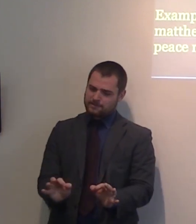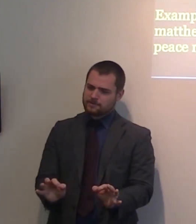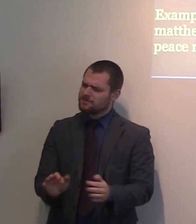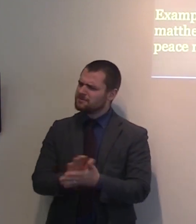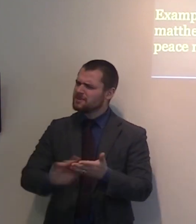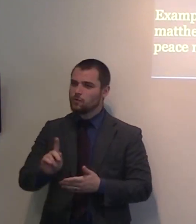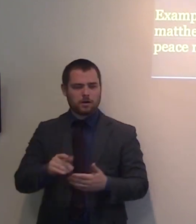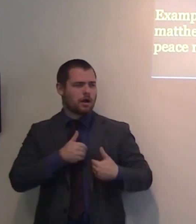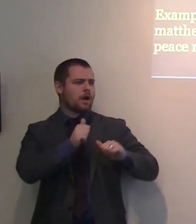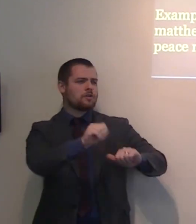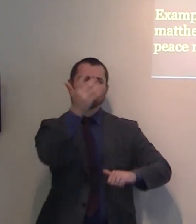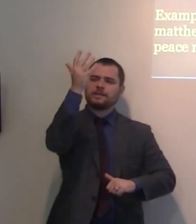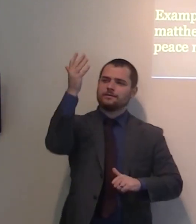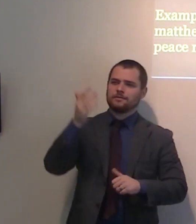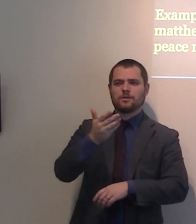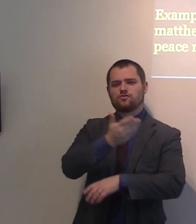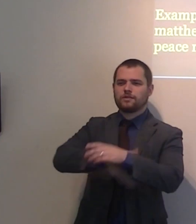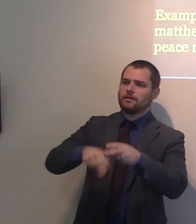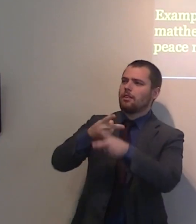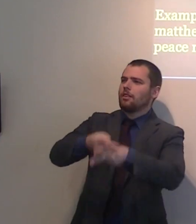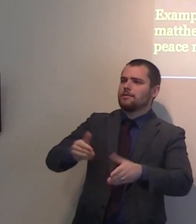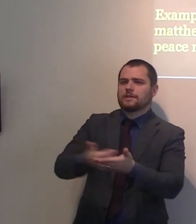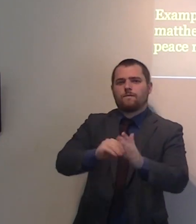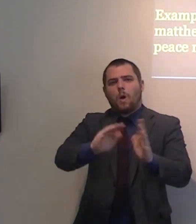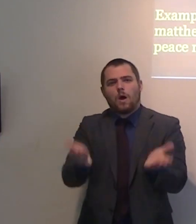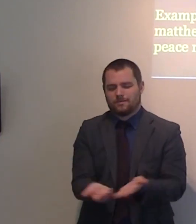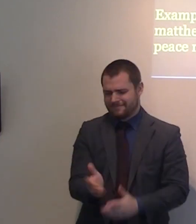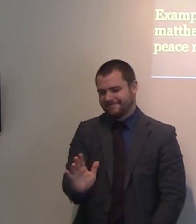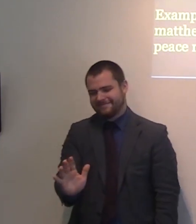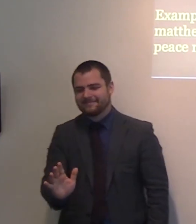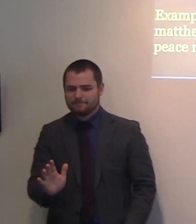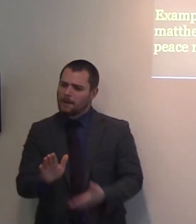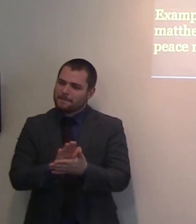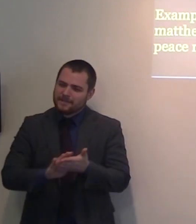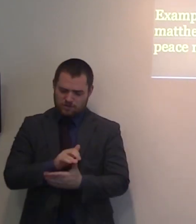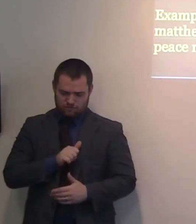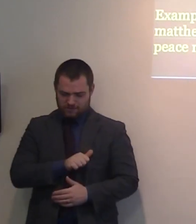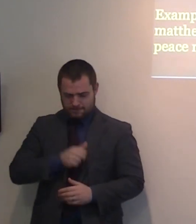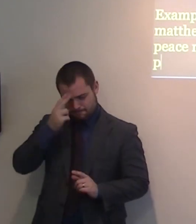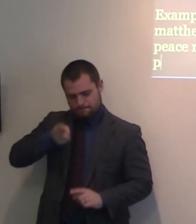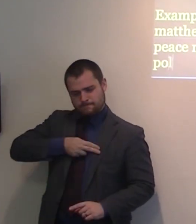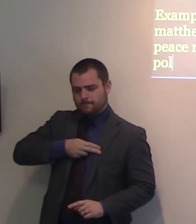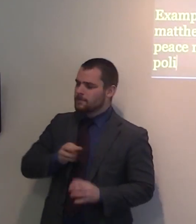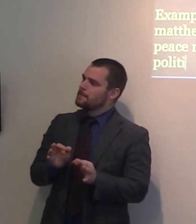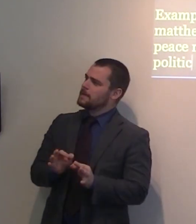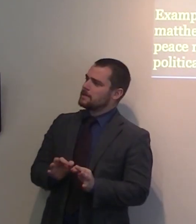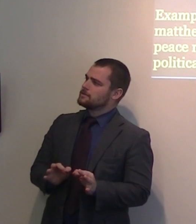political party. Because by being converted, by walking with the Lord Jesus Christ, automatically he